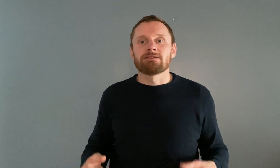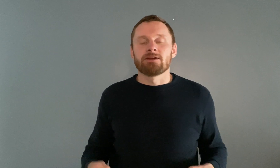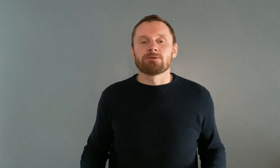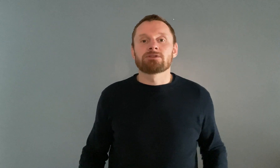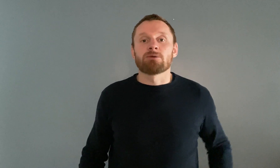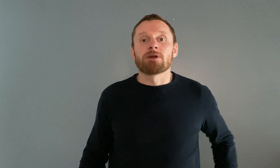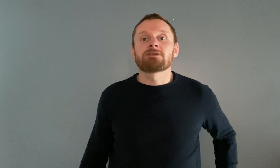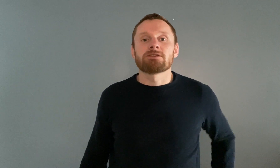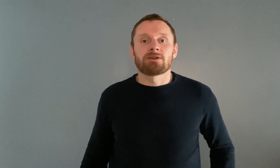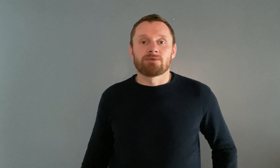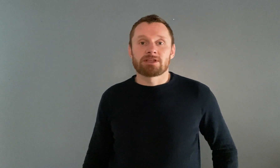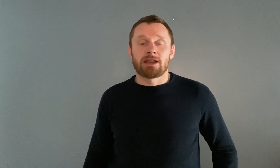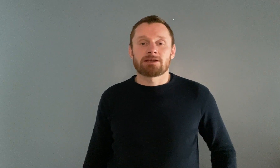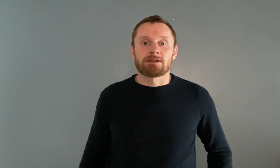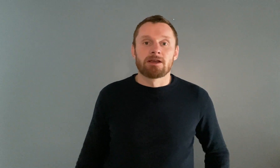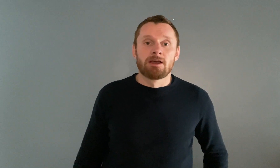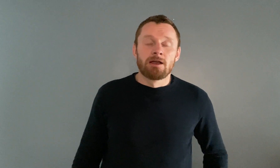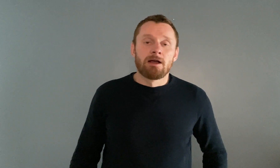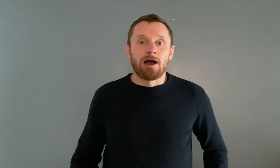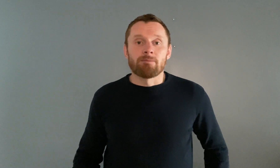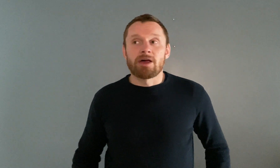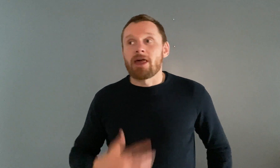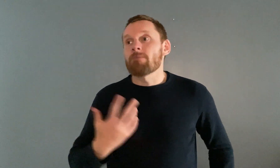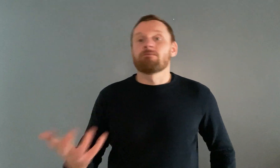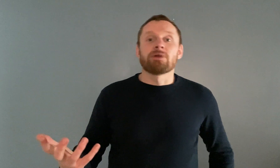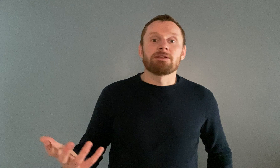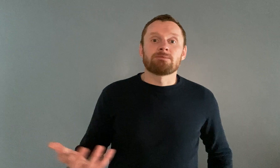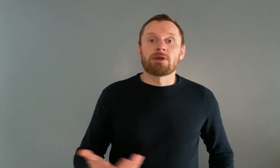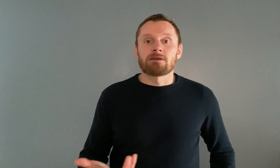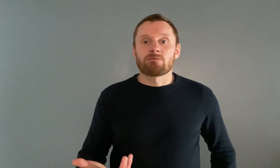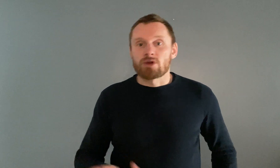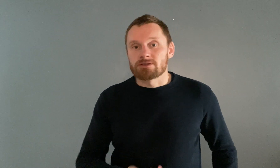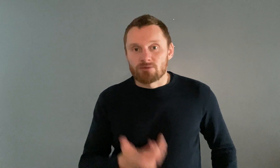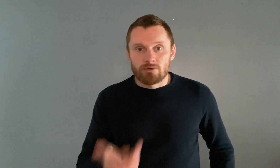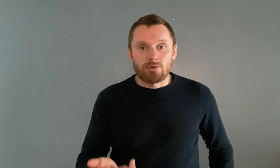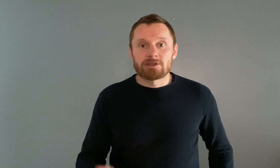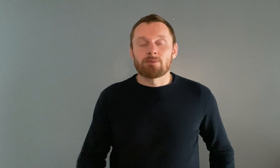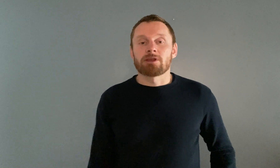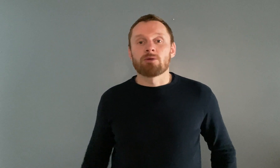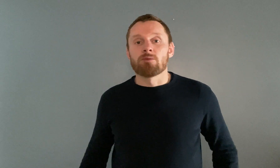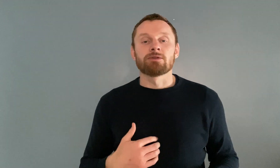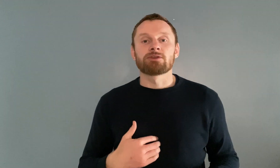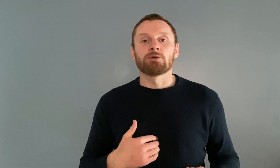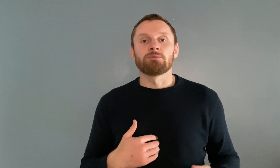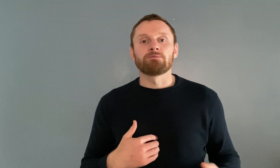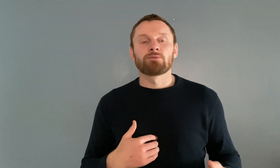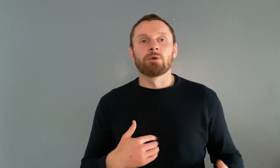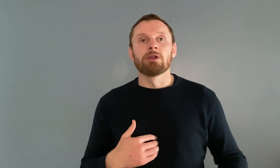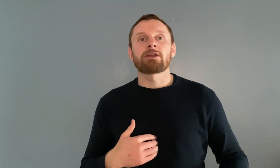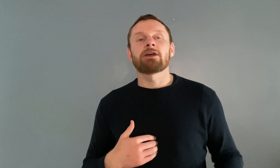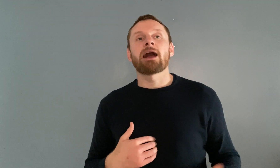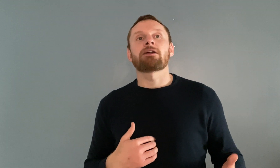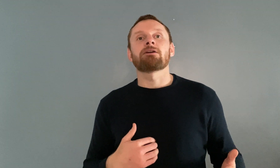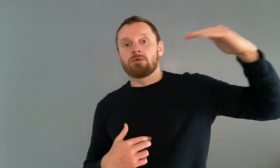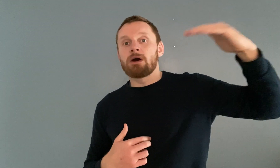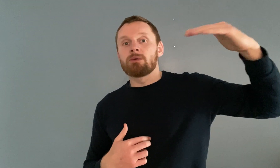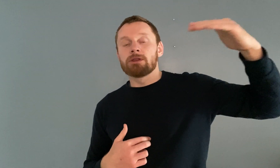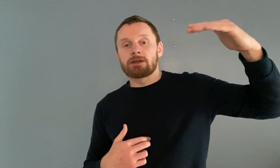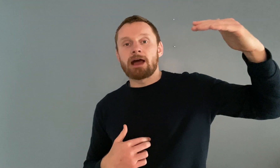antidote to so much this stuff is connection and that means being present with what's happening in the moment so we're looking at anger while we look at